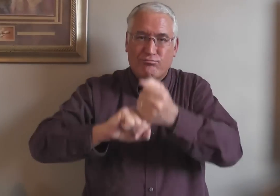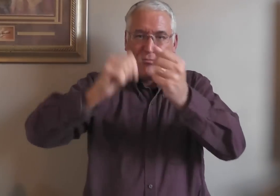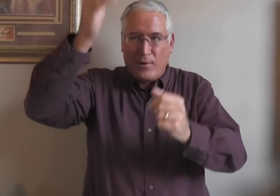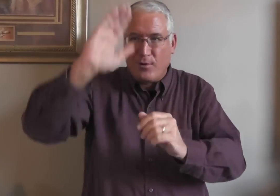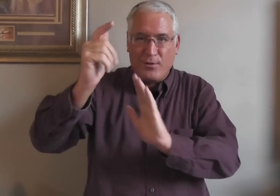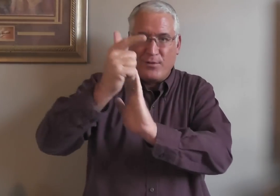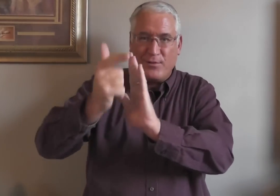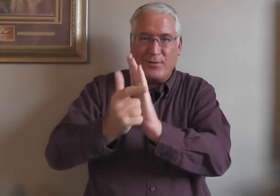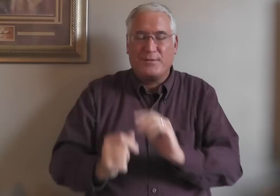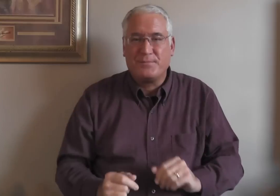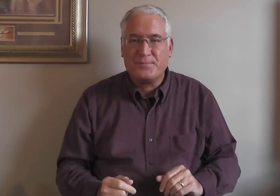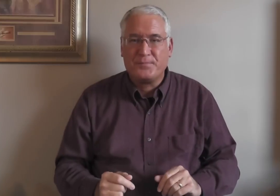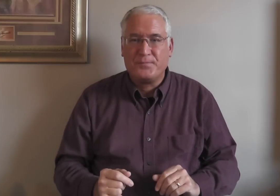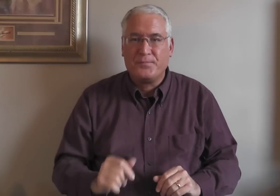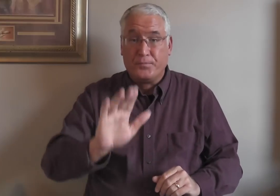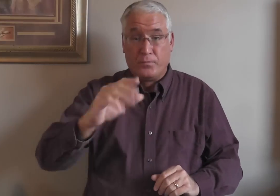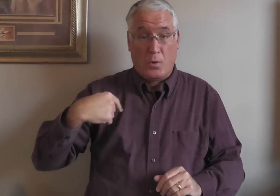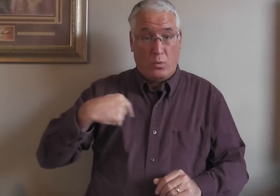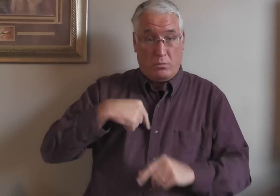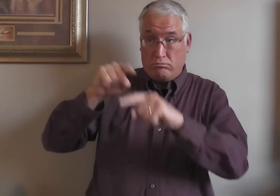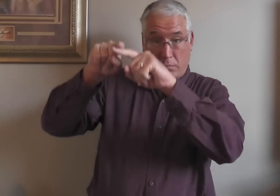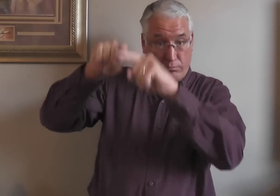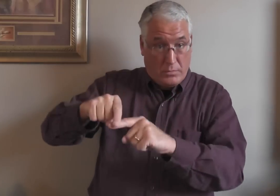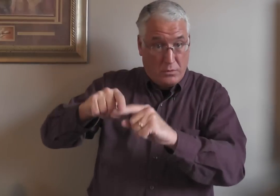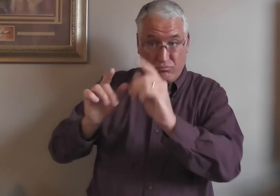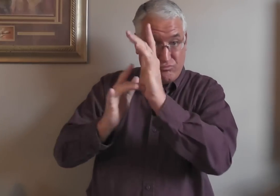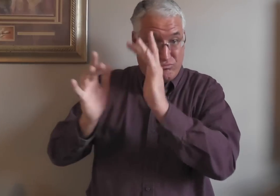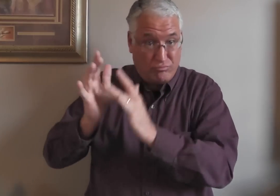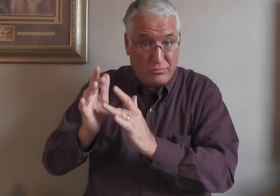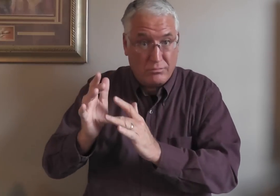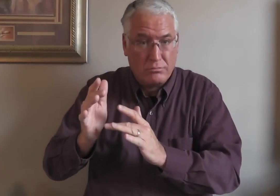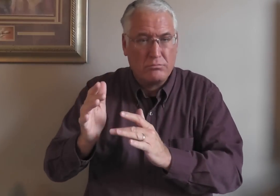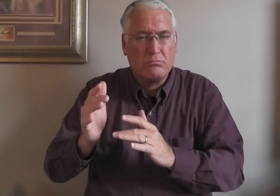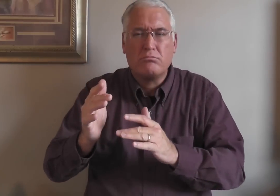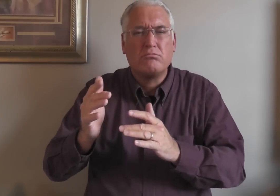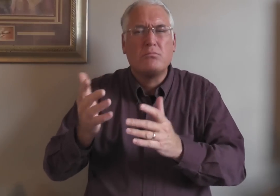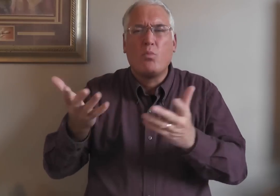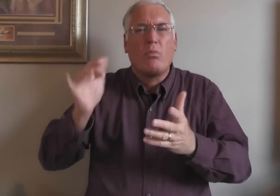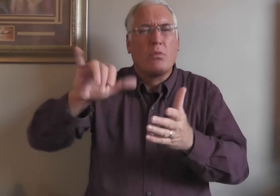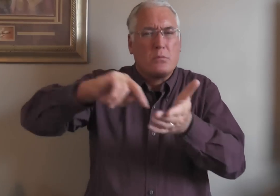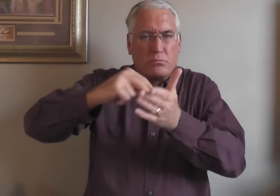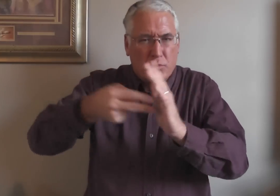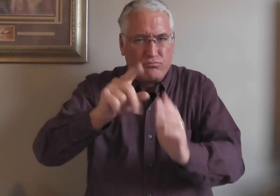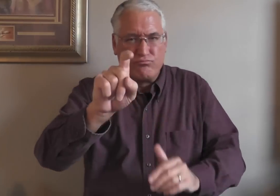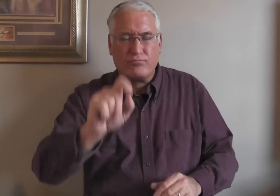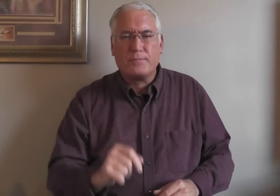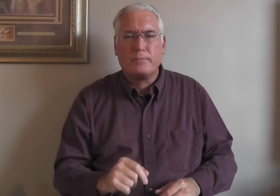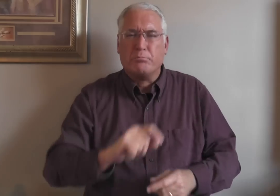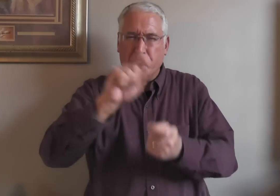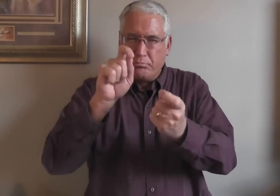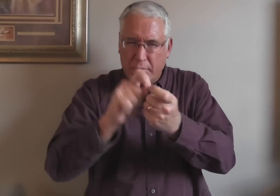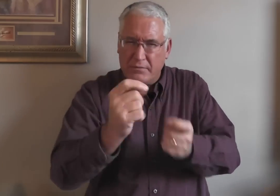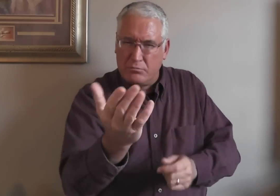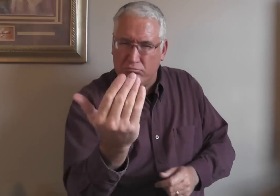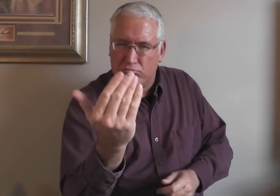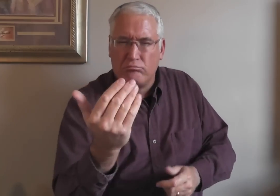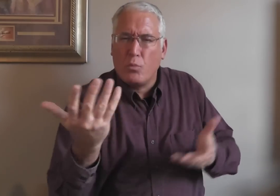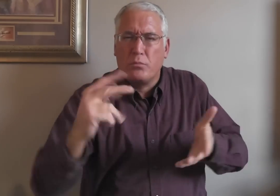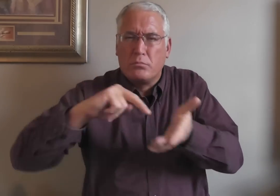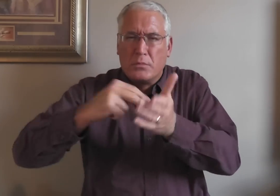successful in upholding the law. Now, we depend on Jesus, but what does that mean specifically? I